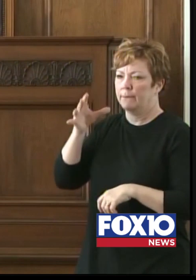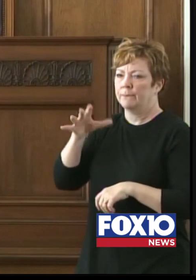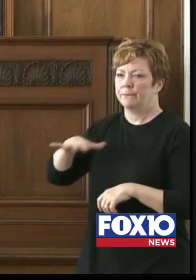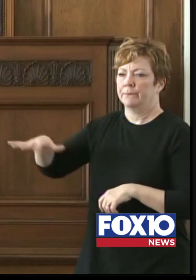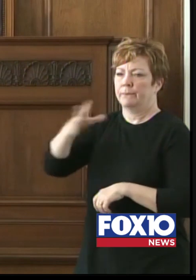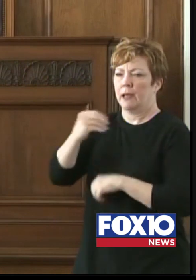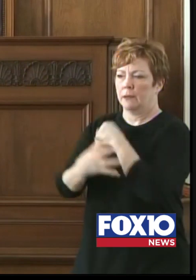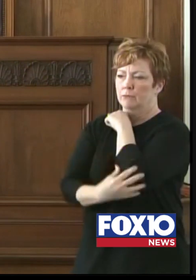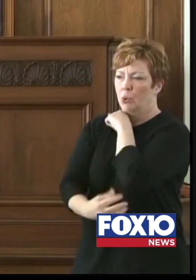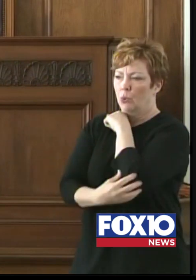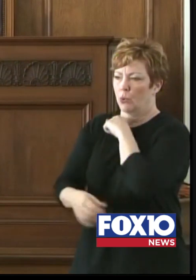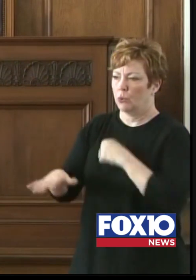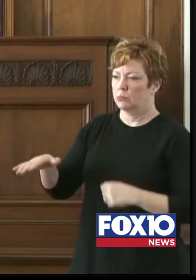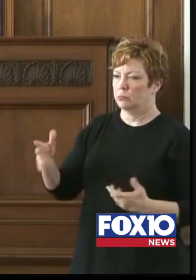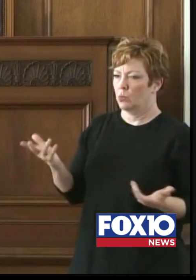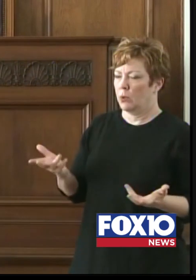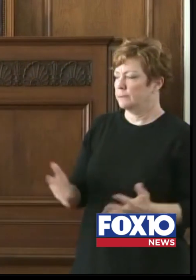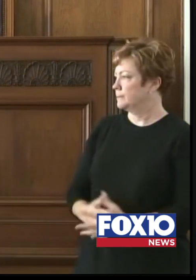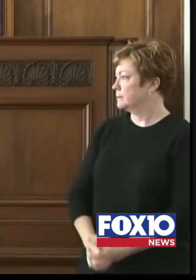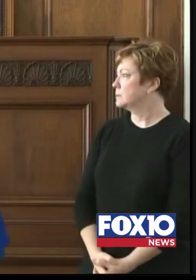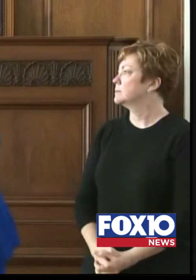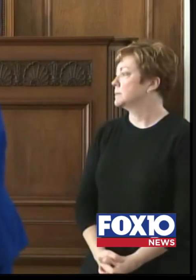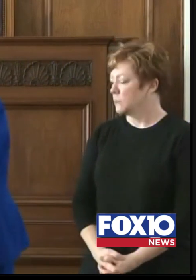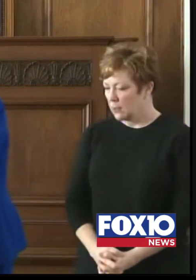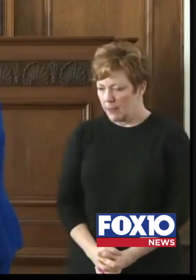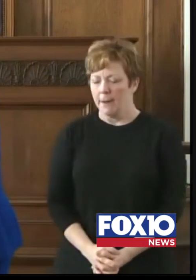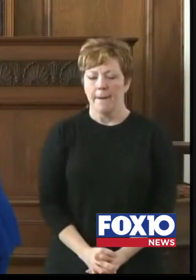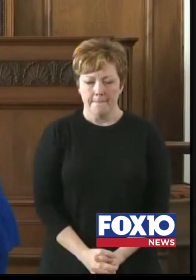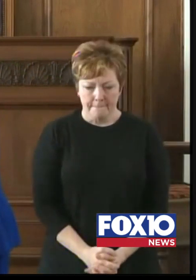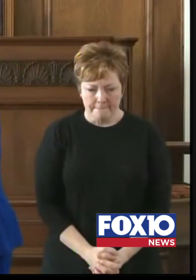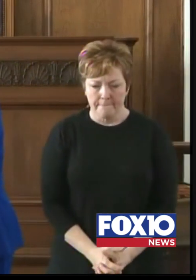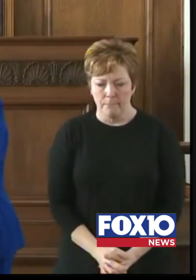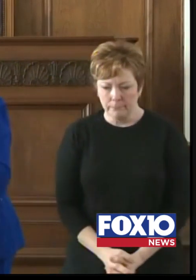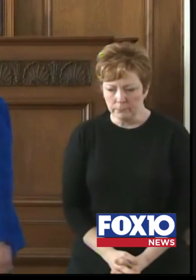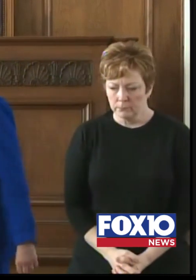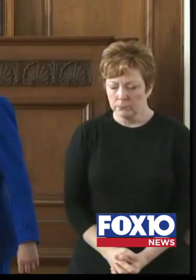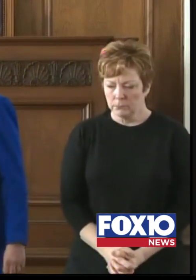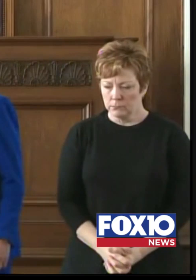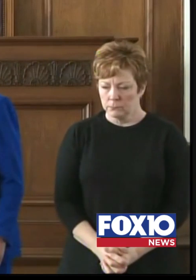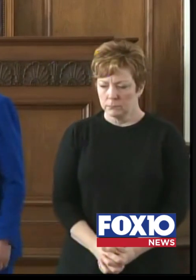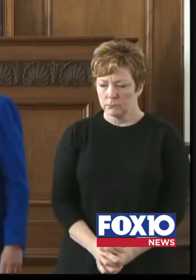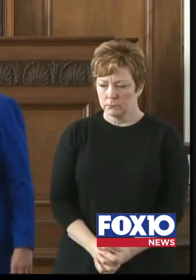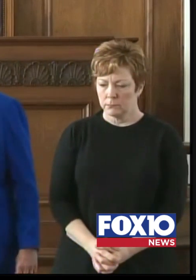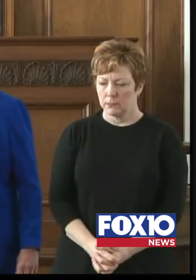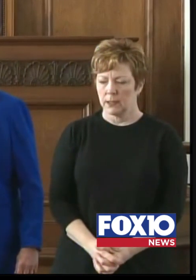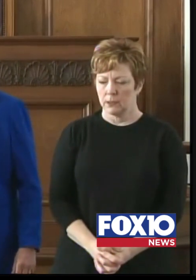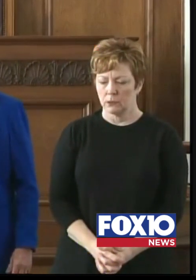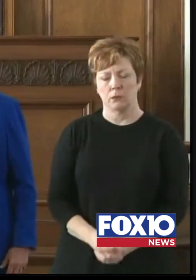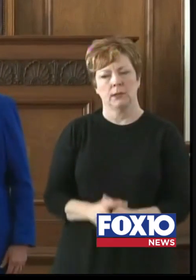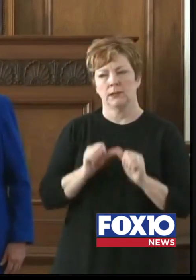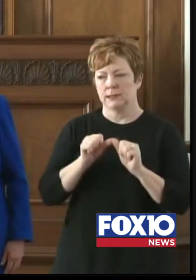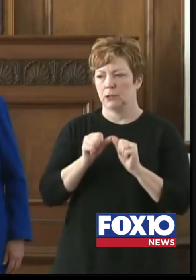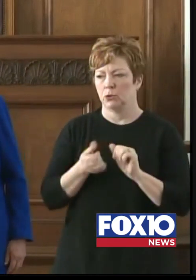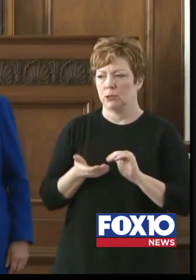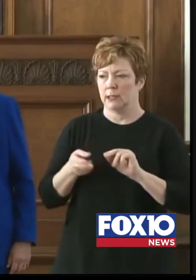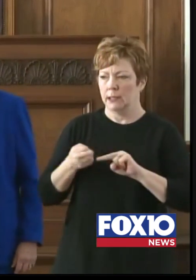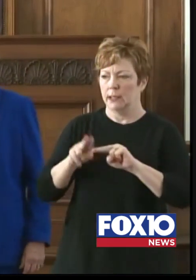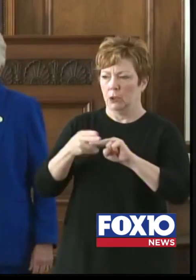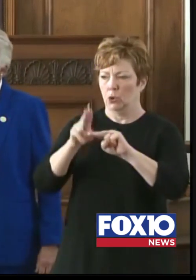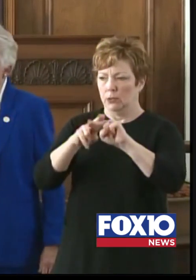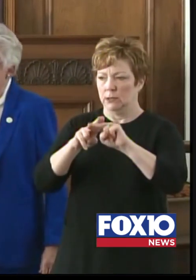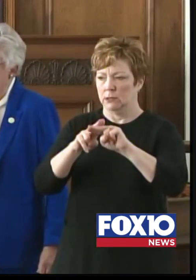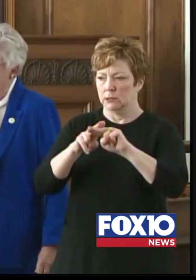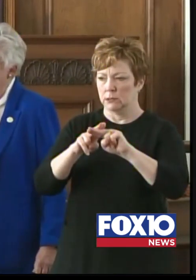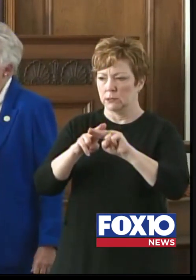the Wiregrass? Wiregrass? Thank you. Yes, we believe we continue to increase capacity quite a bit. that